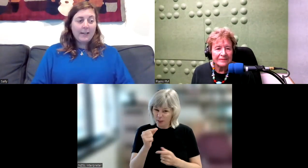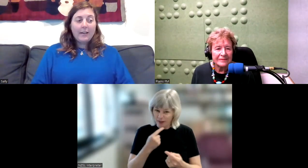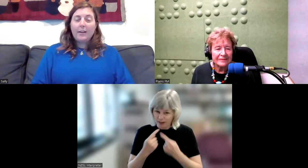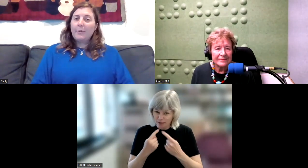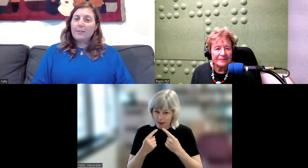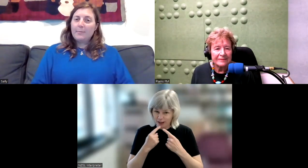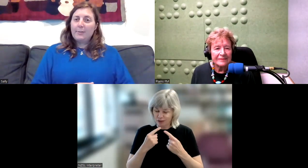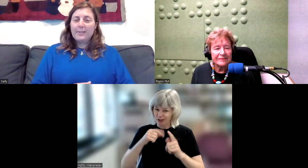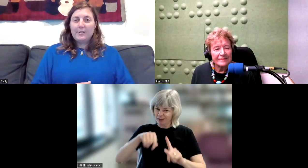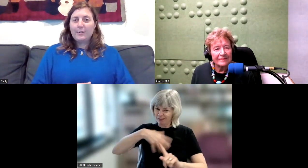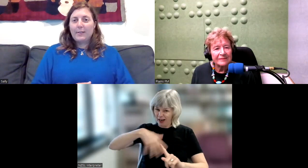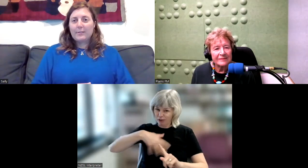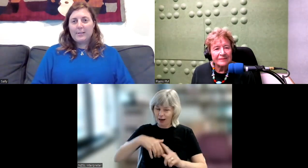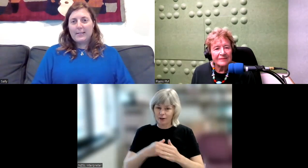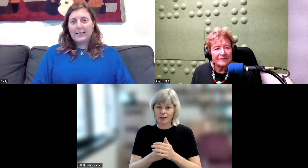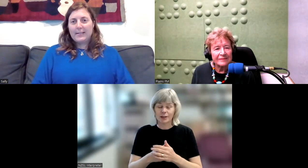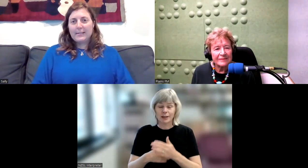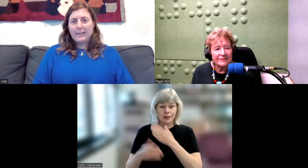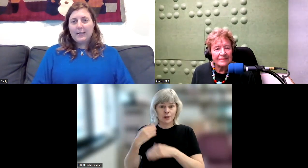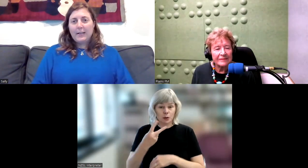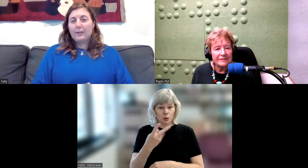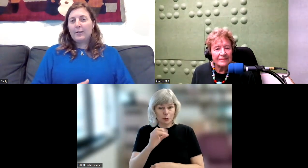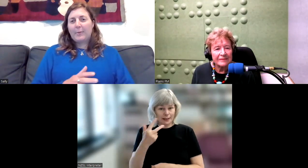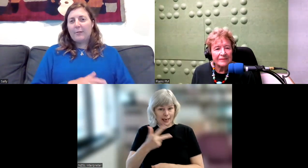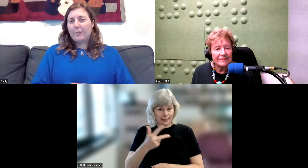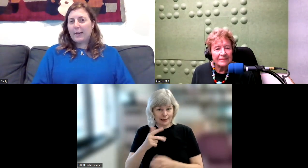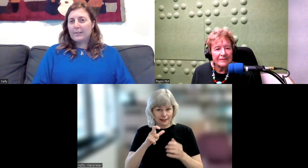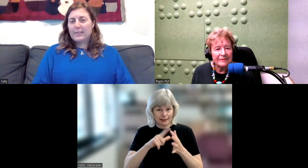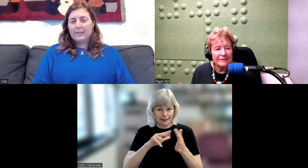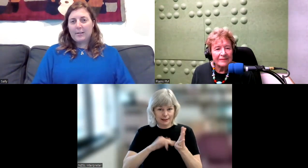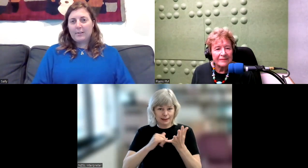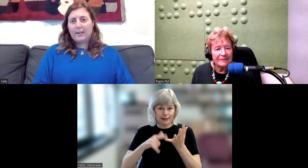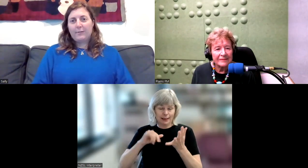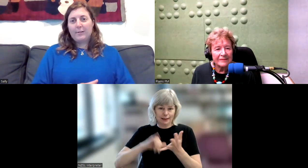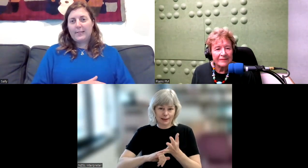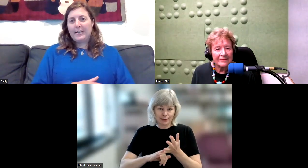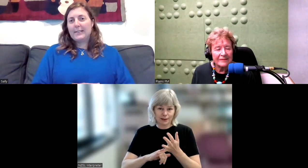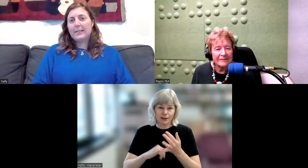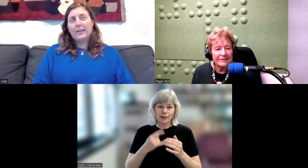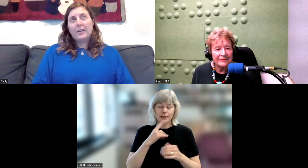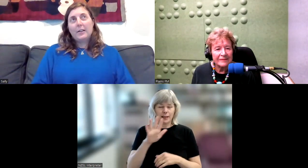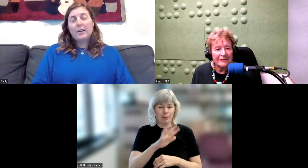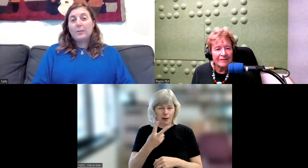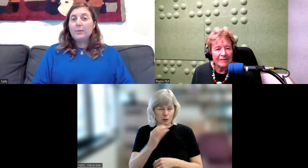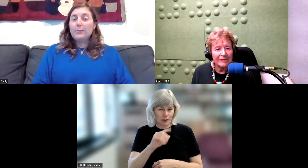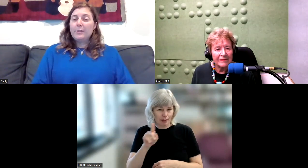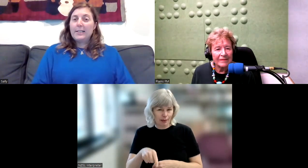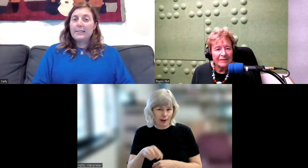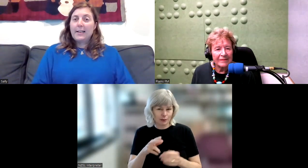approximately 22,000 New Zealanders, including about 4,600 deaf New Zealanders, use New Zealand sign